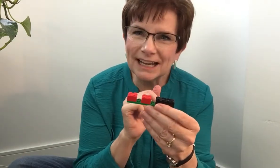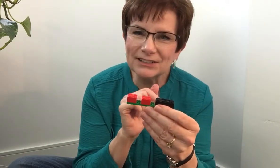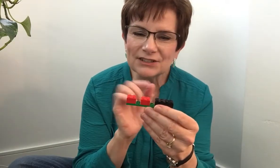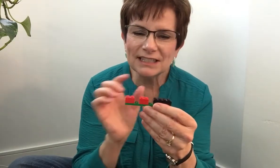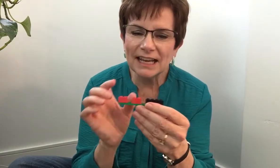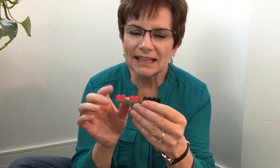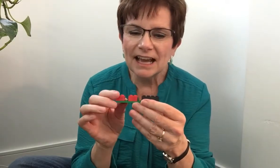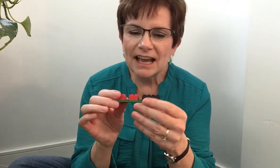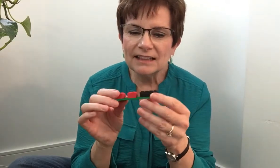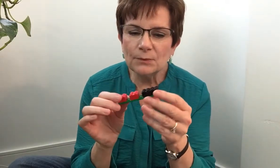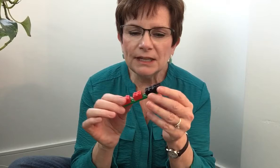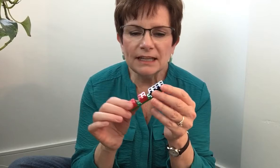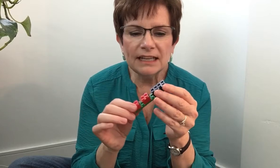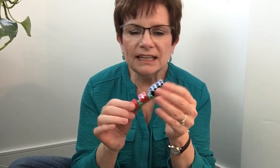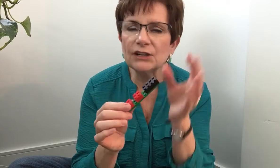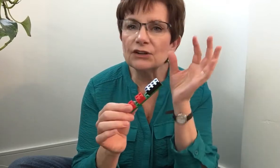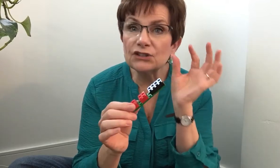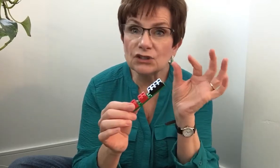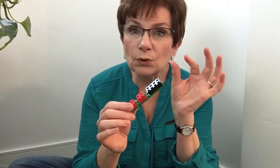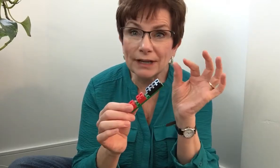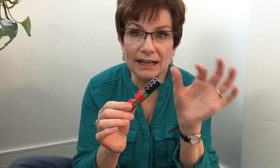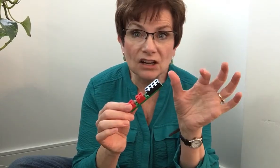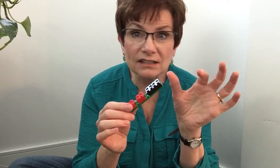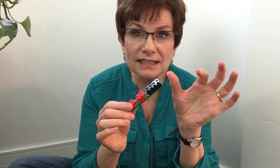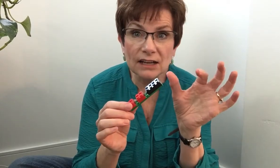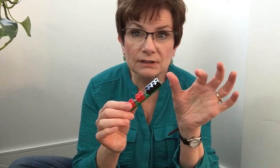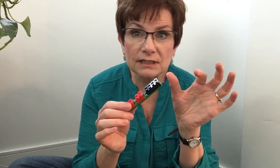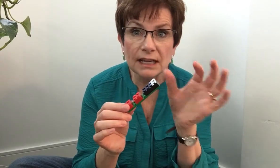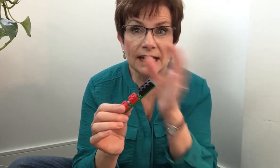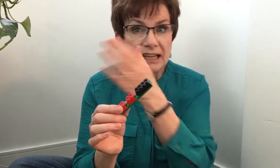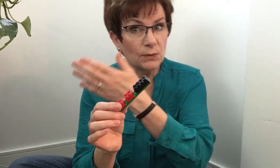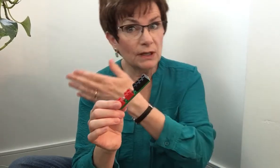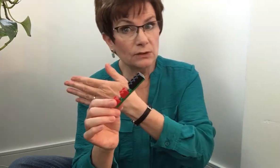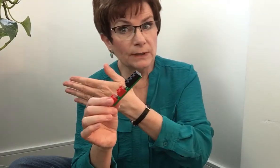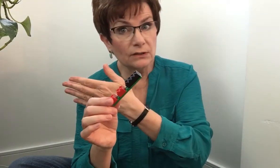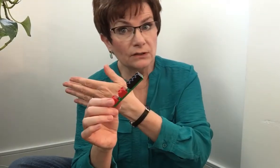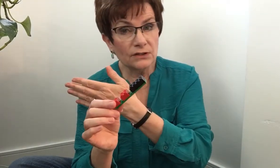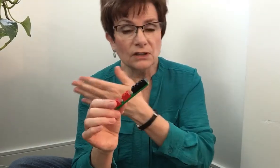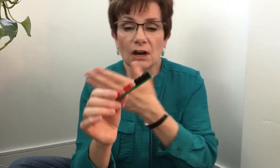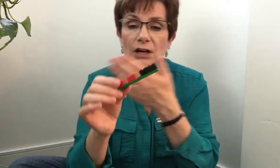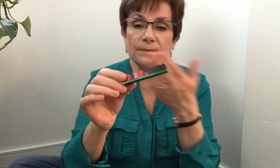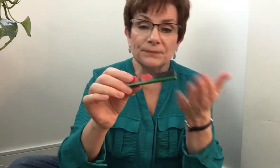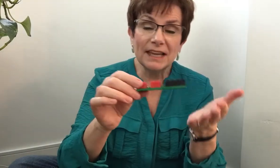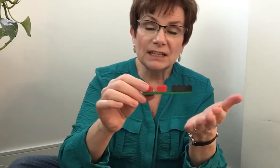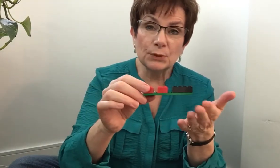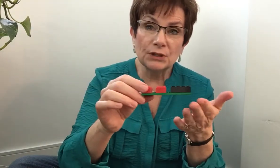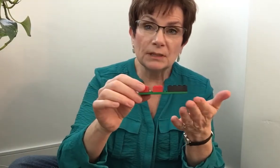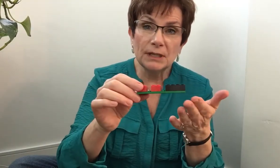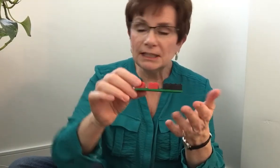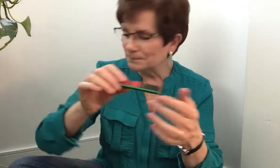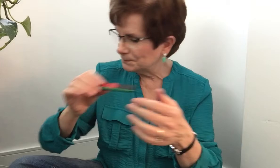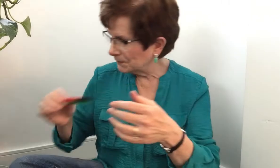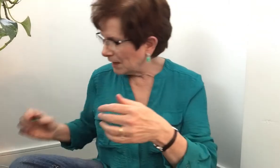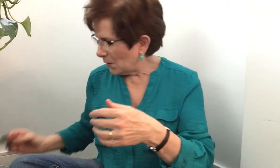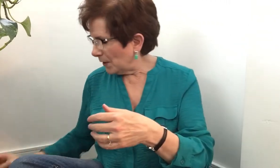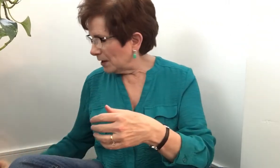understand that we can hear short and long sounds in Twinkle, Twinkle, Little Star and in Bernie B. Well,